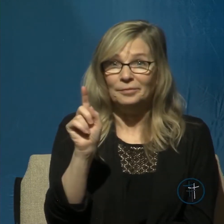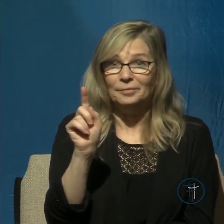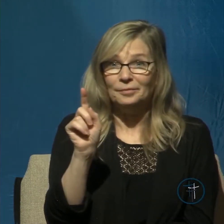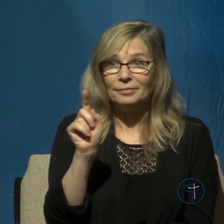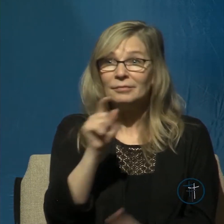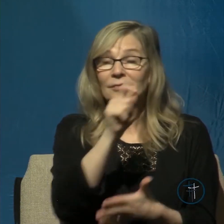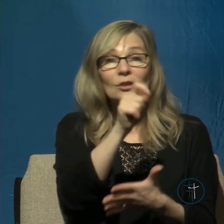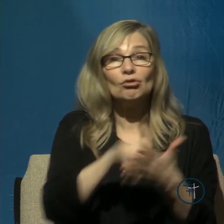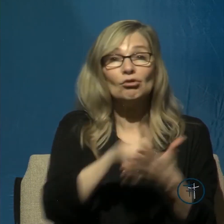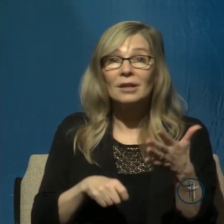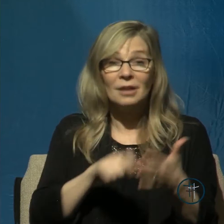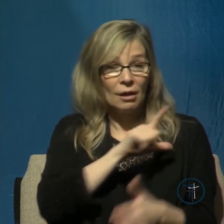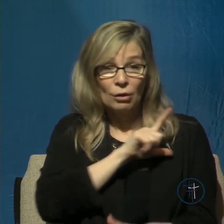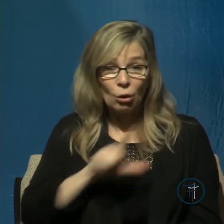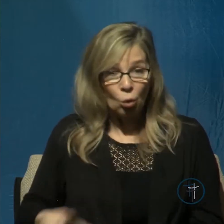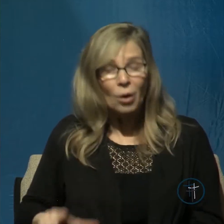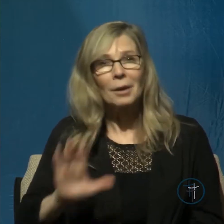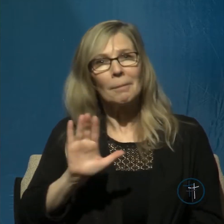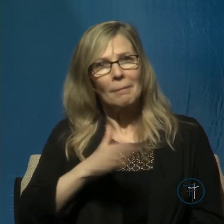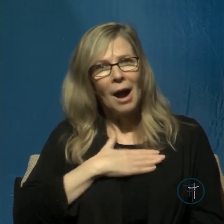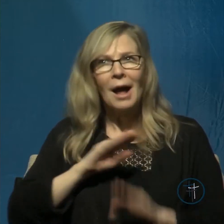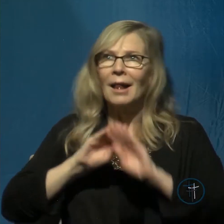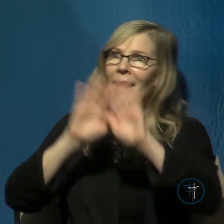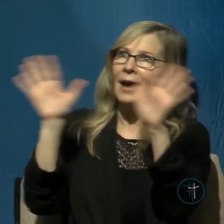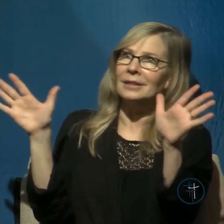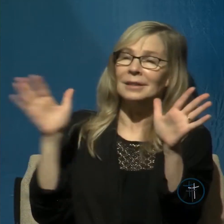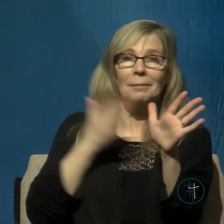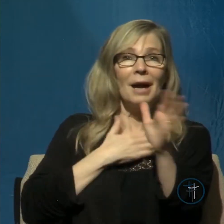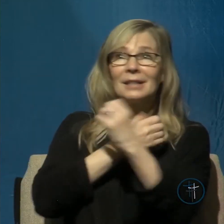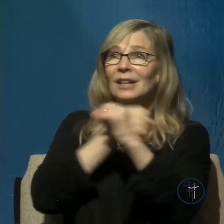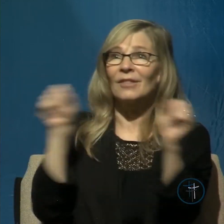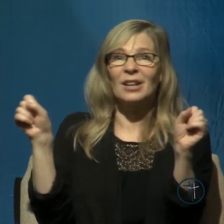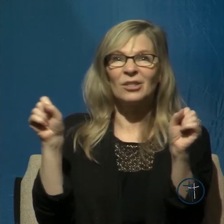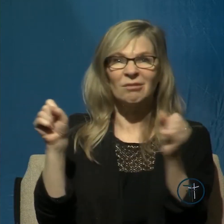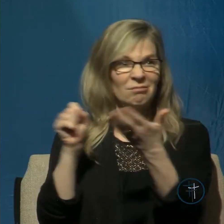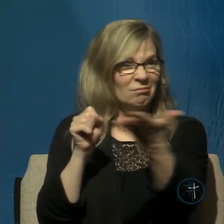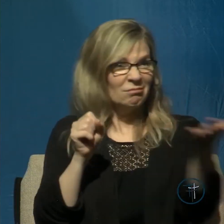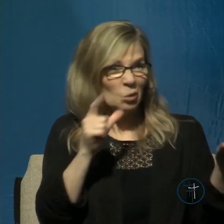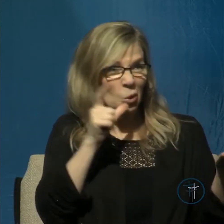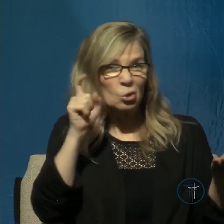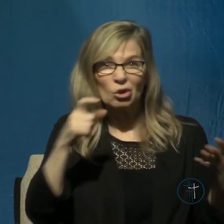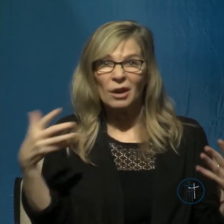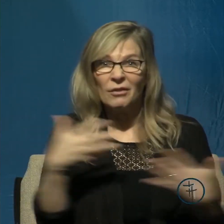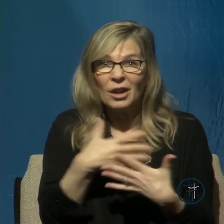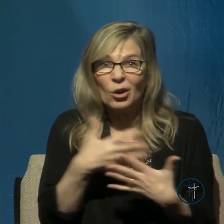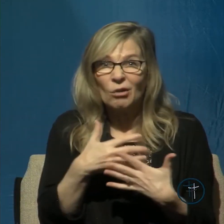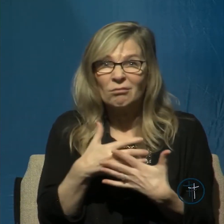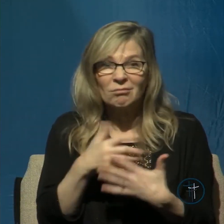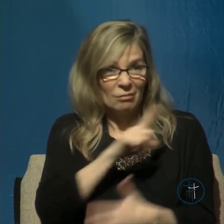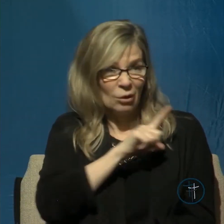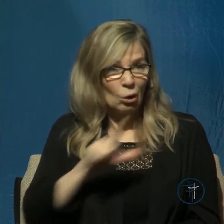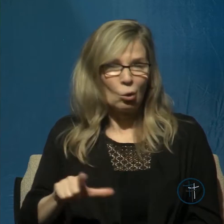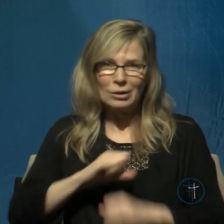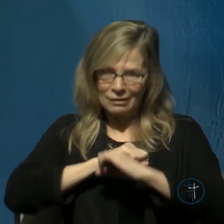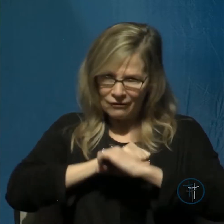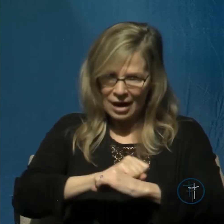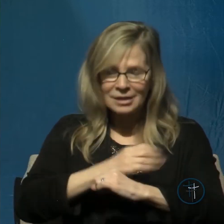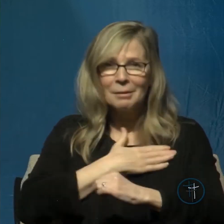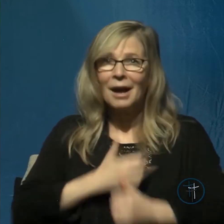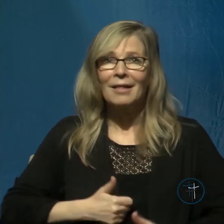Lord is my light and my salvation. Whom shall I fear? The Lord is the defense of my life. Whom shall I